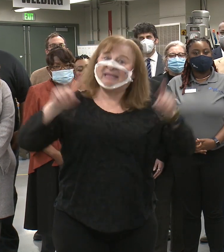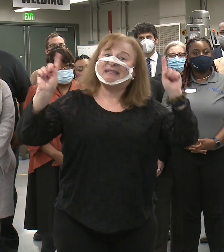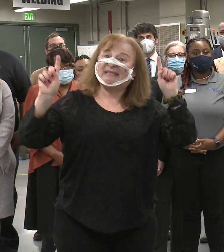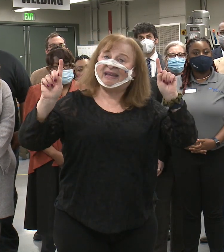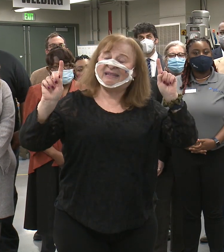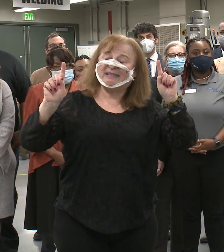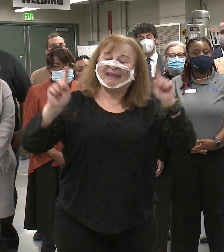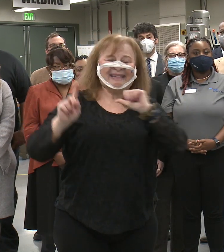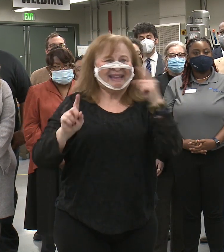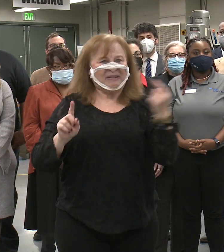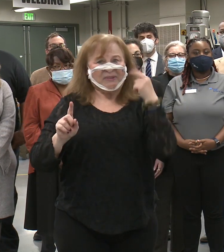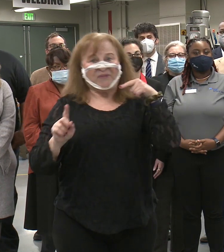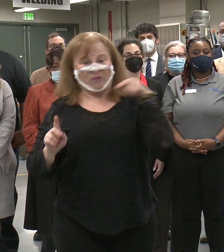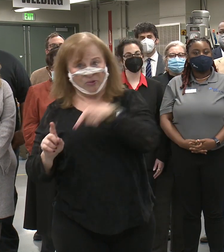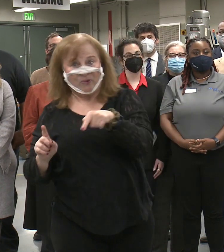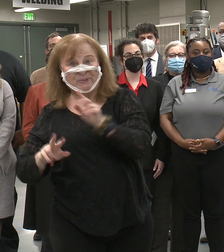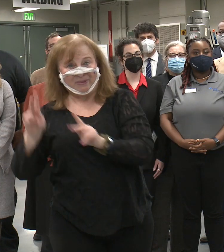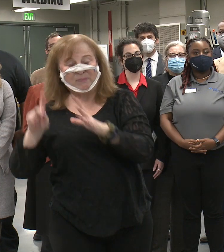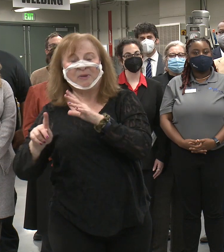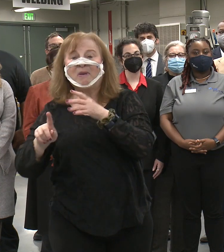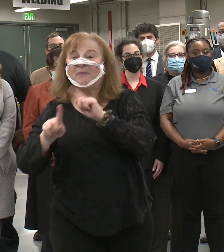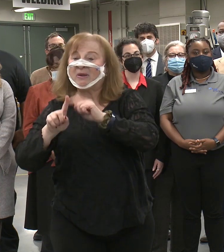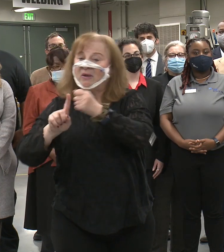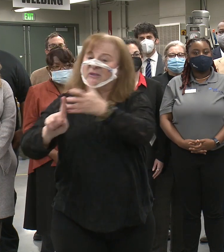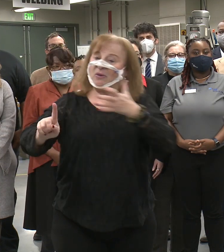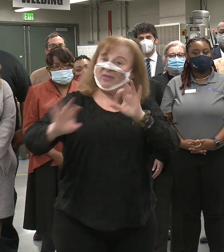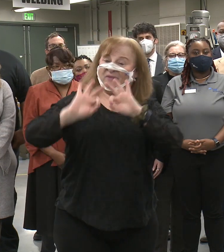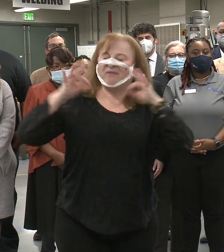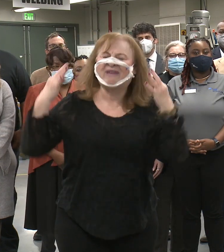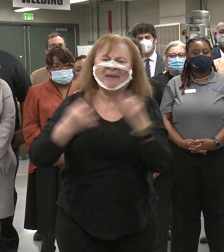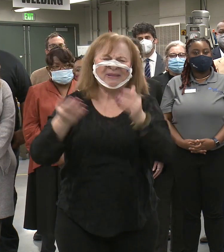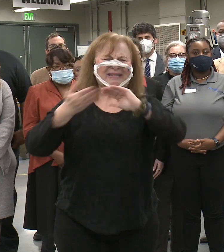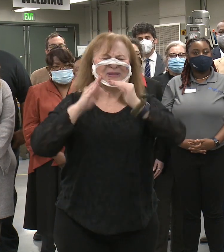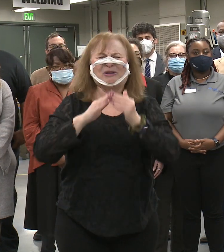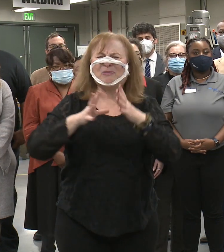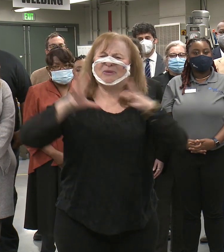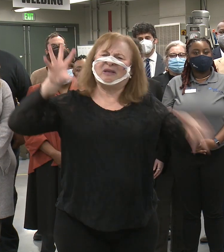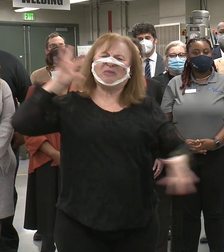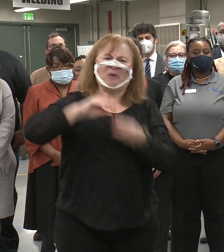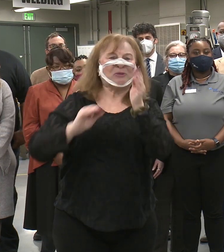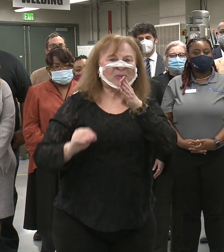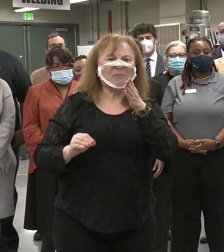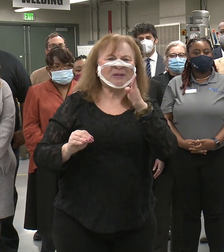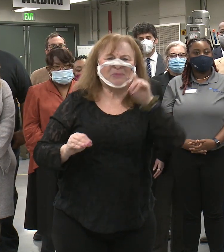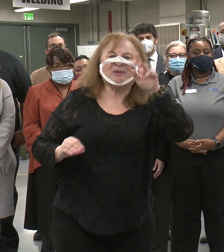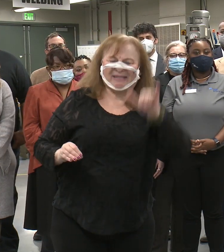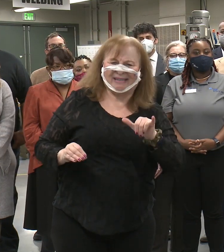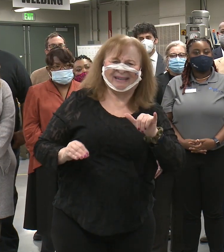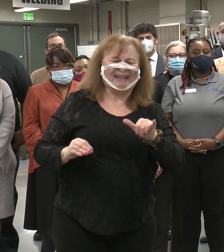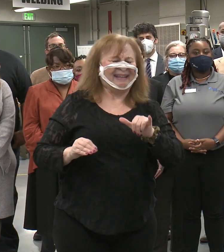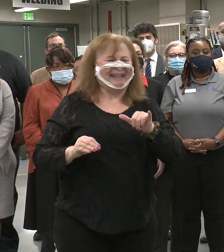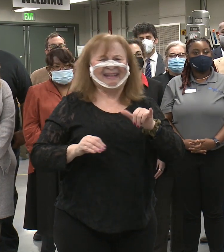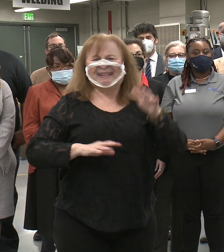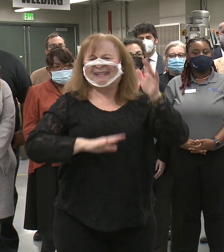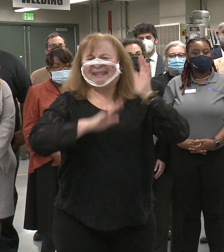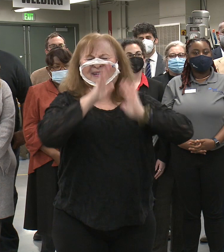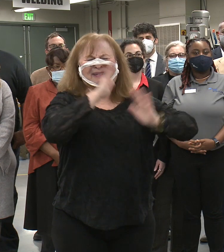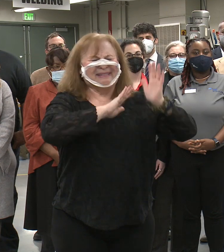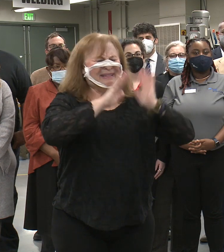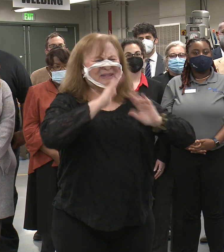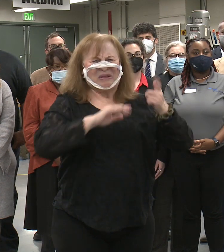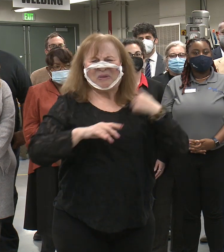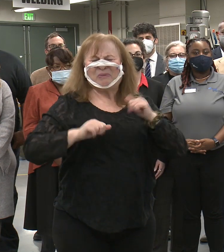not only for them, but for their families in our community and ultimately the city of Baltimore. Gone are the days when we can just